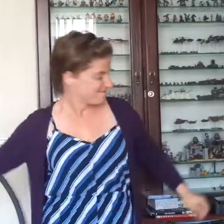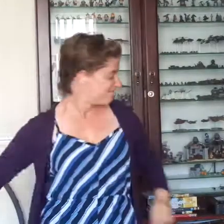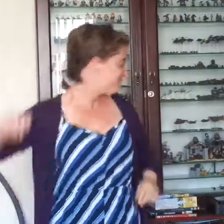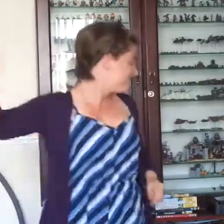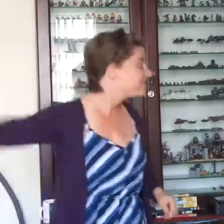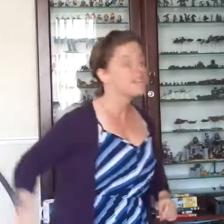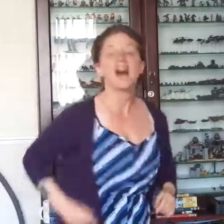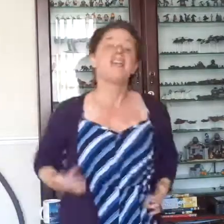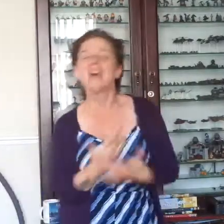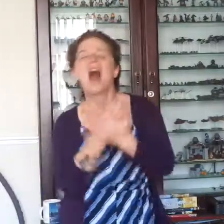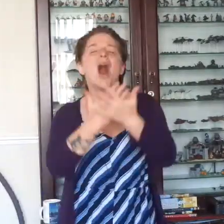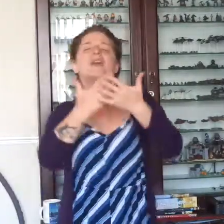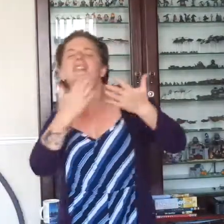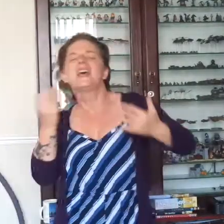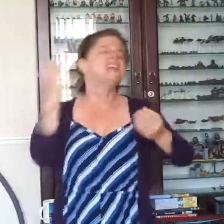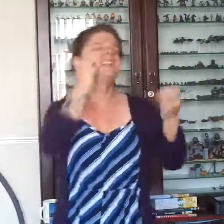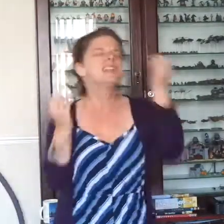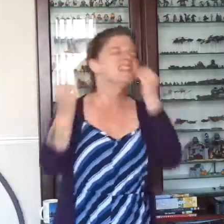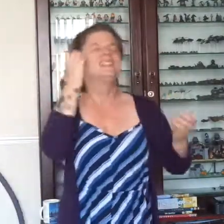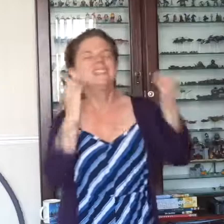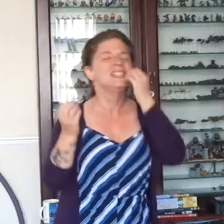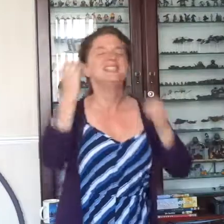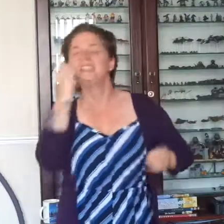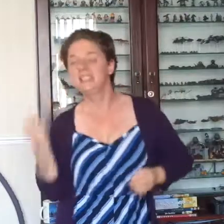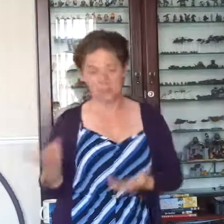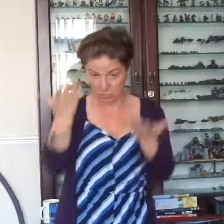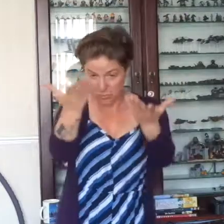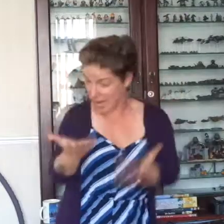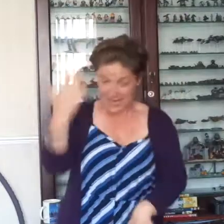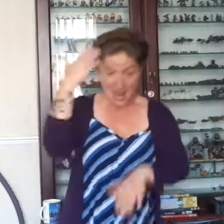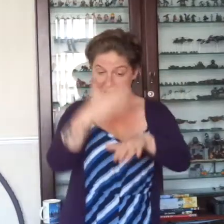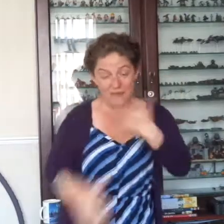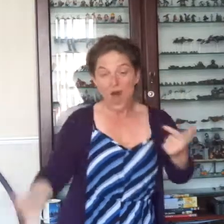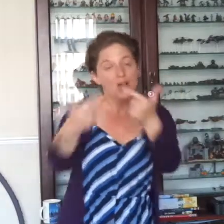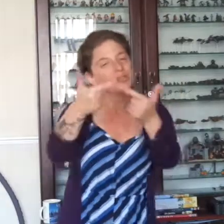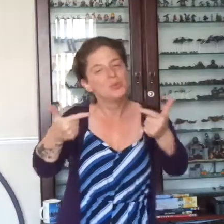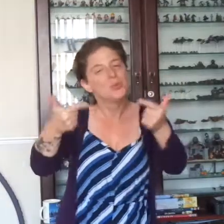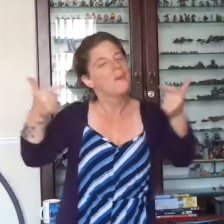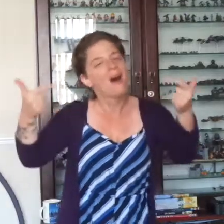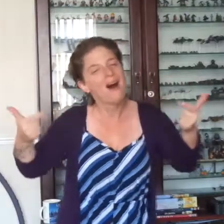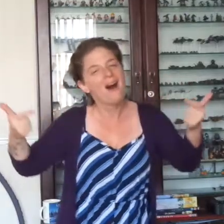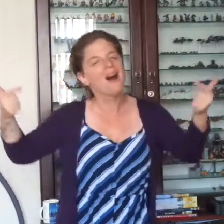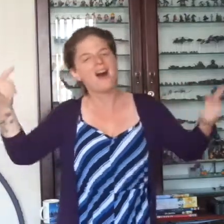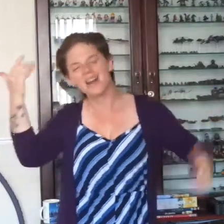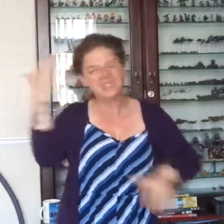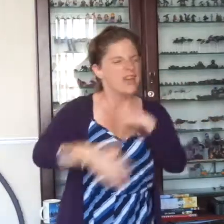A thousand kisses from you and there wasn't much